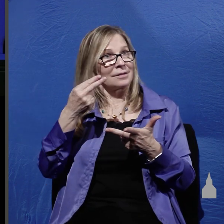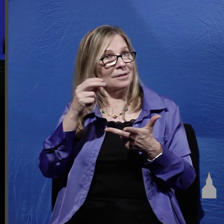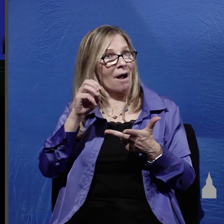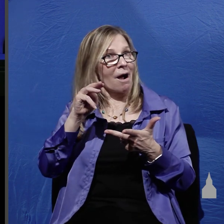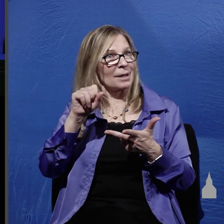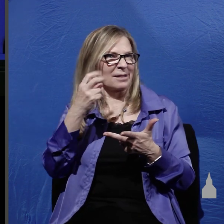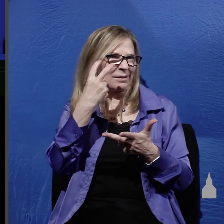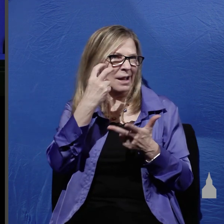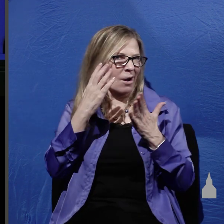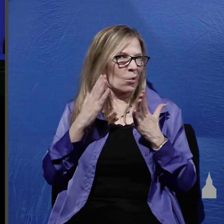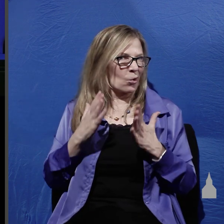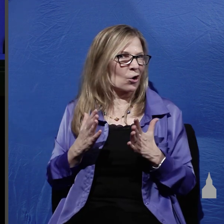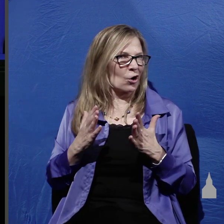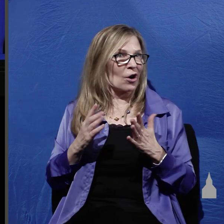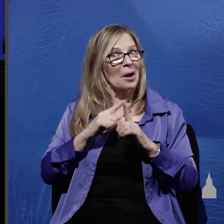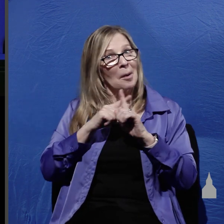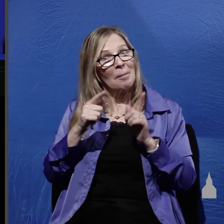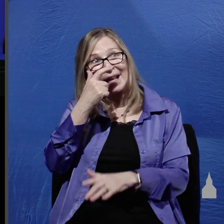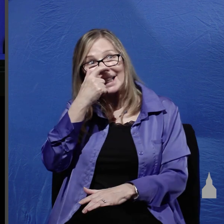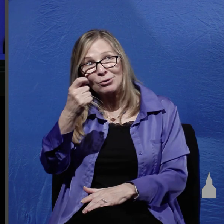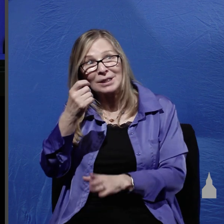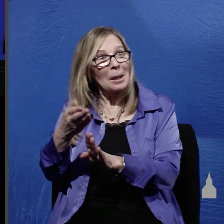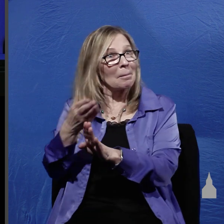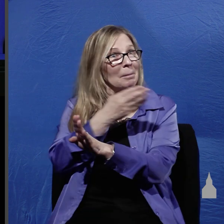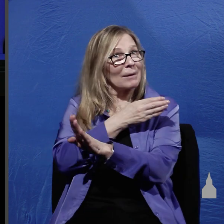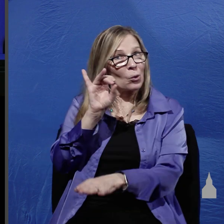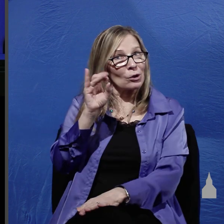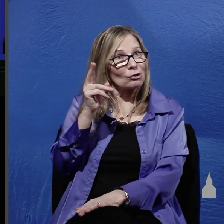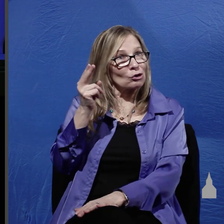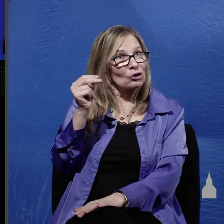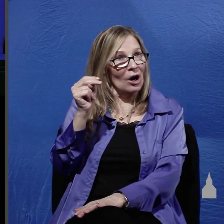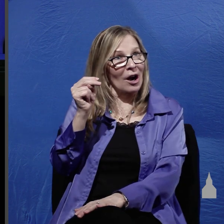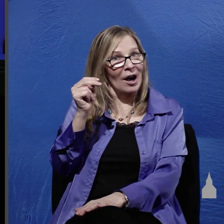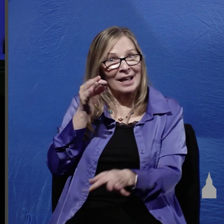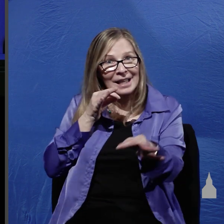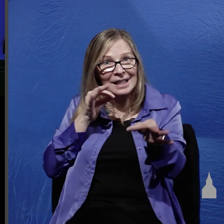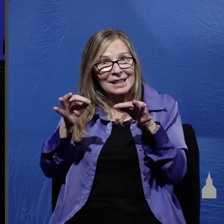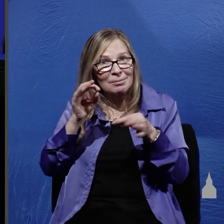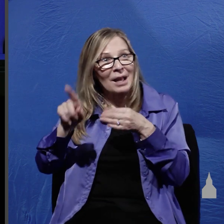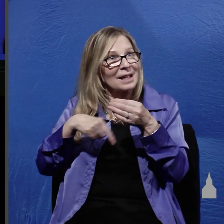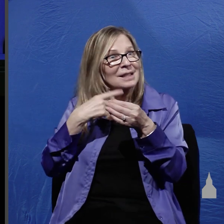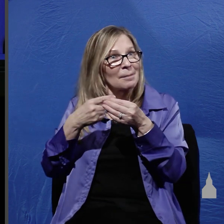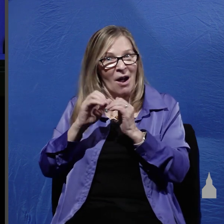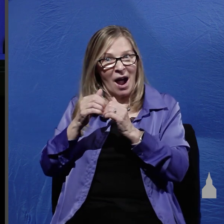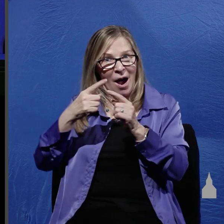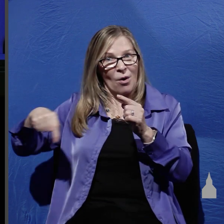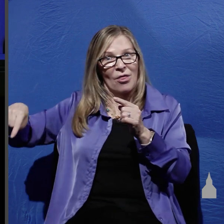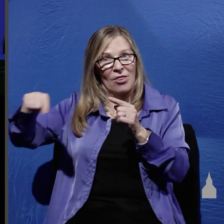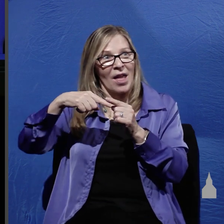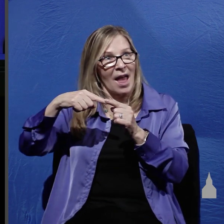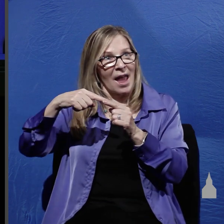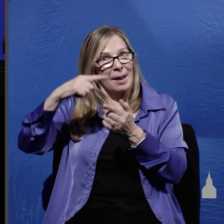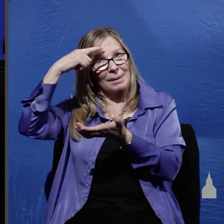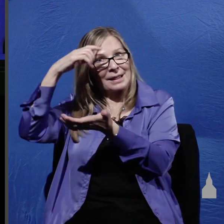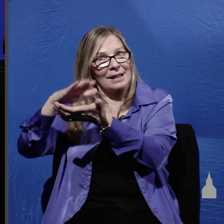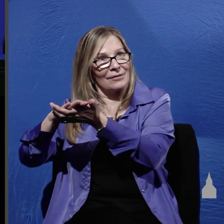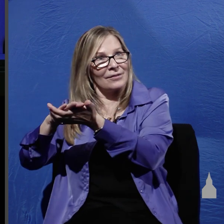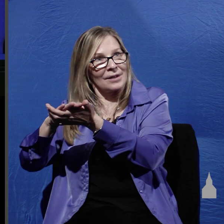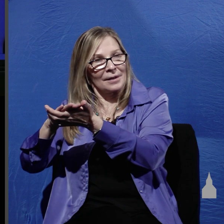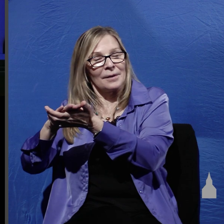doubter but interestingly before John the apostle John tells us about how these individuals came to believe in Christ and in